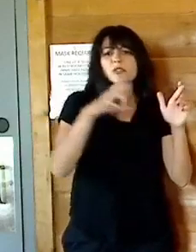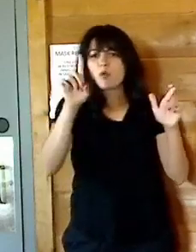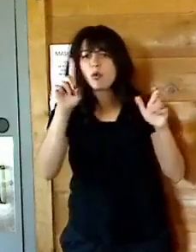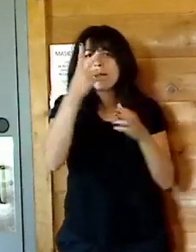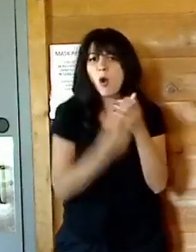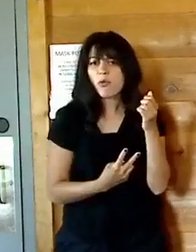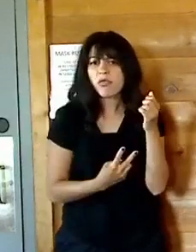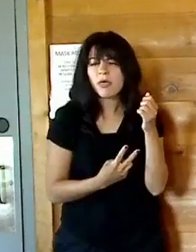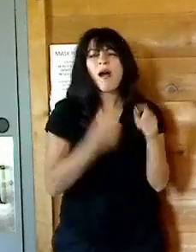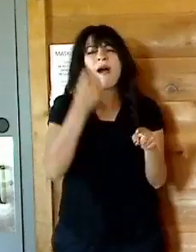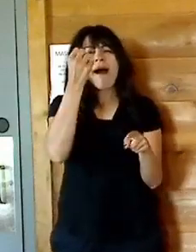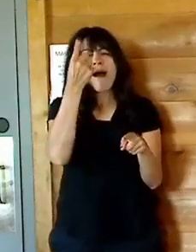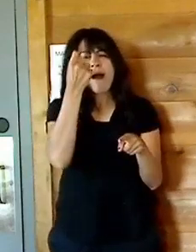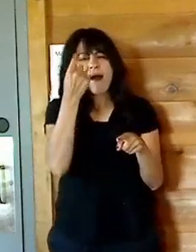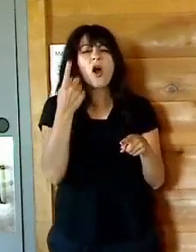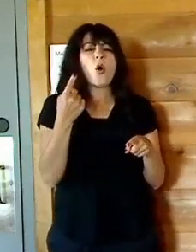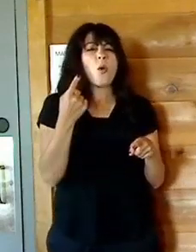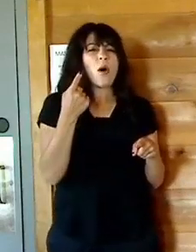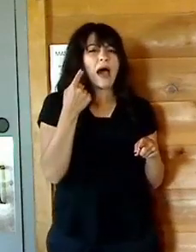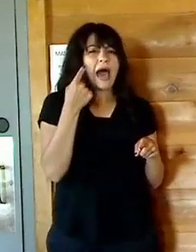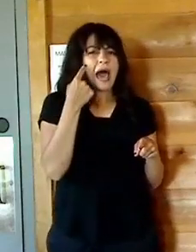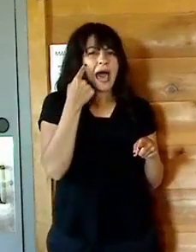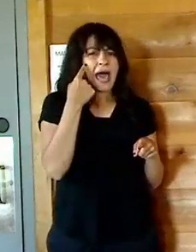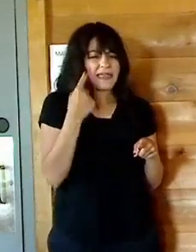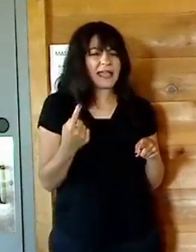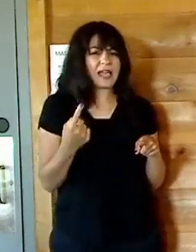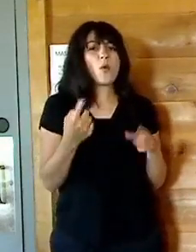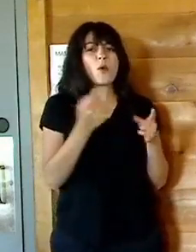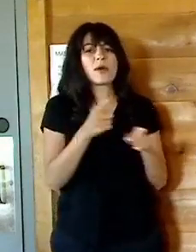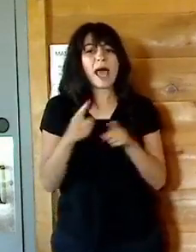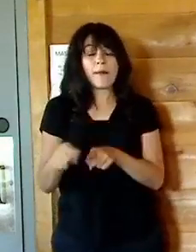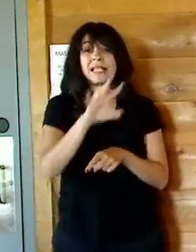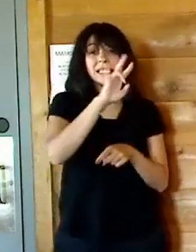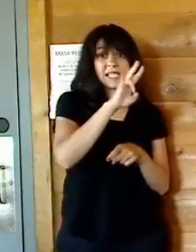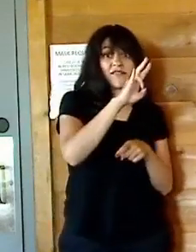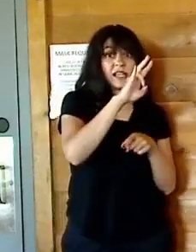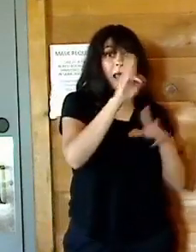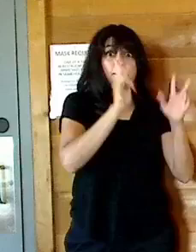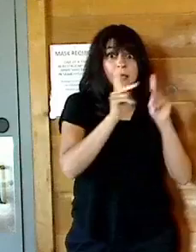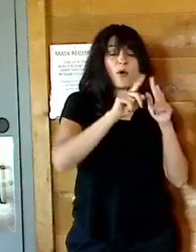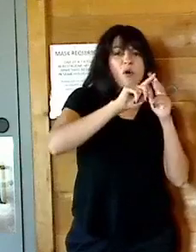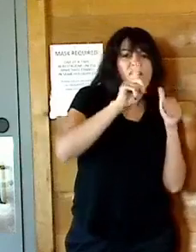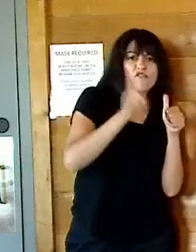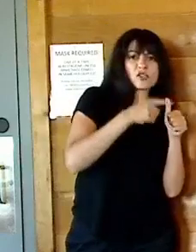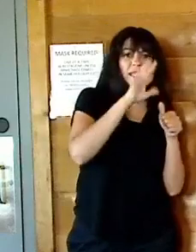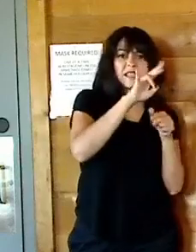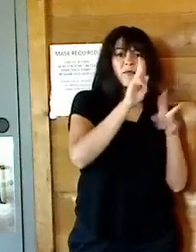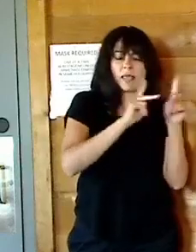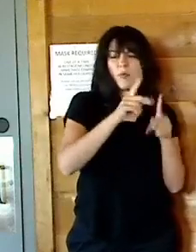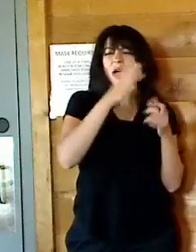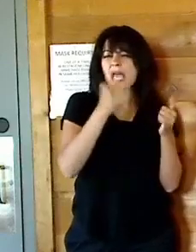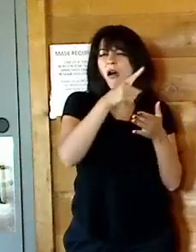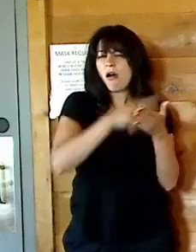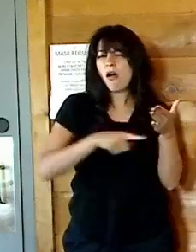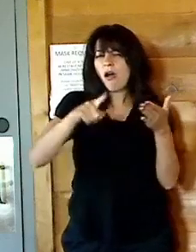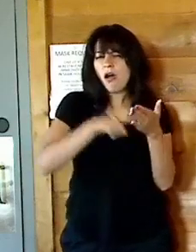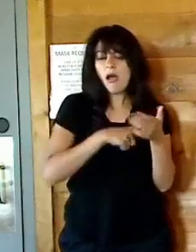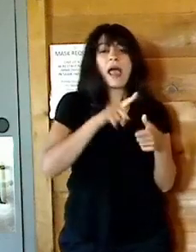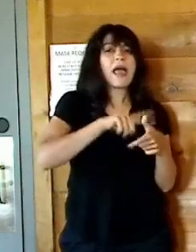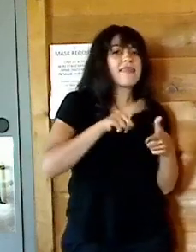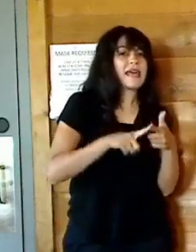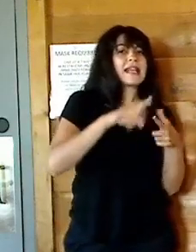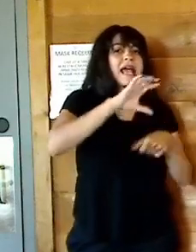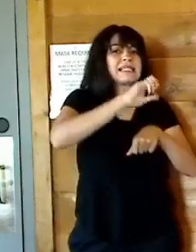understand is, is going to happen is that, uh, the seven members dissolve and the commission, uh, then, um, would be